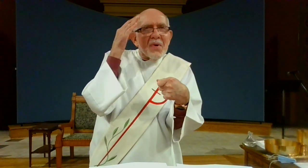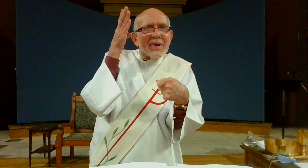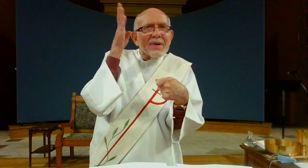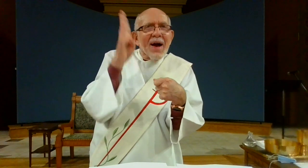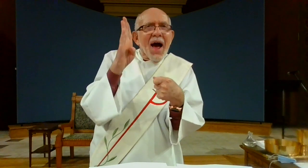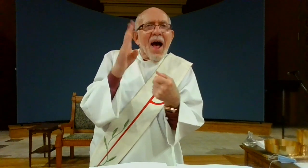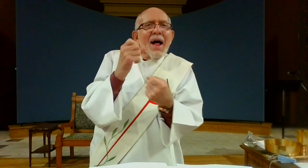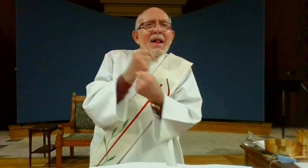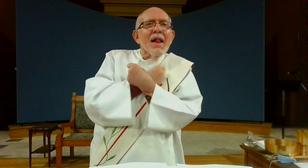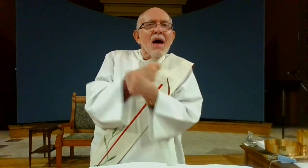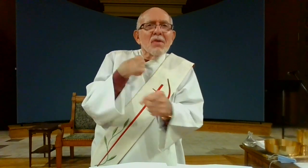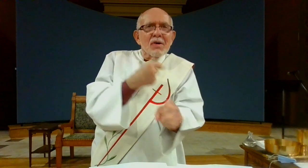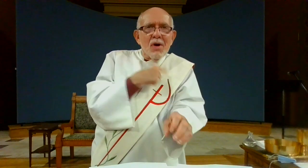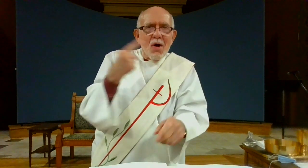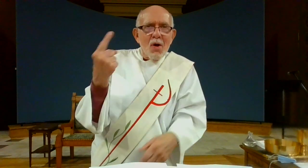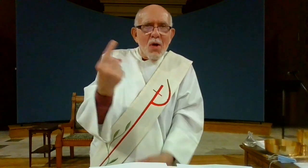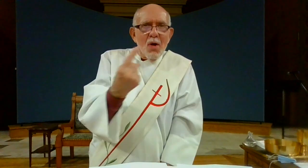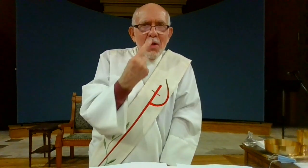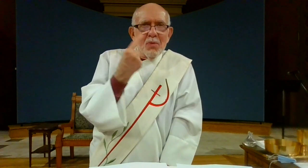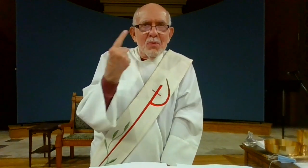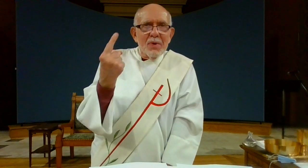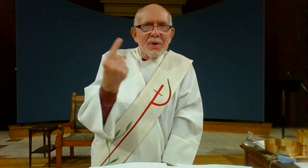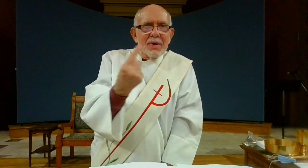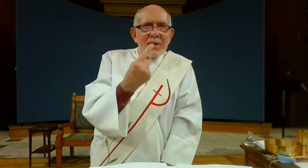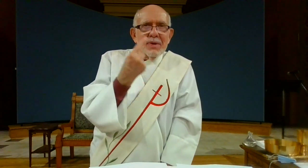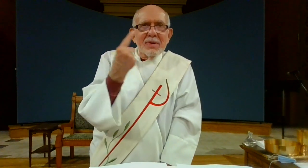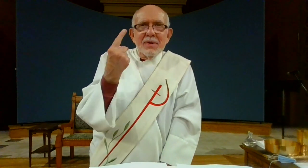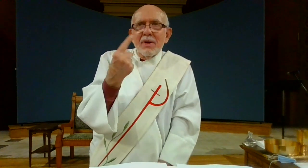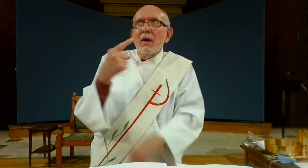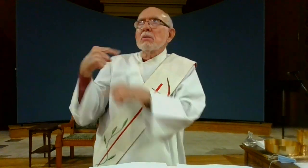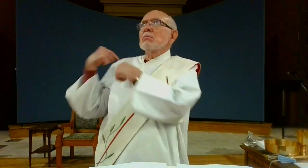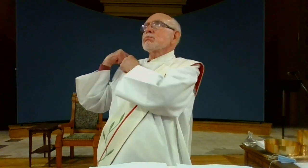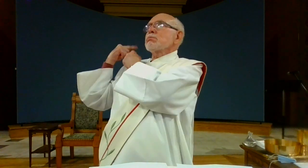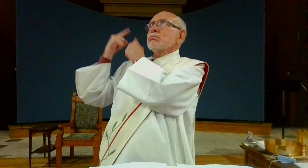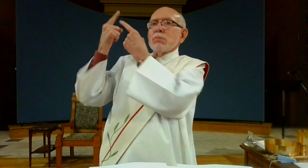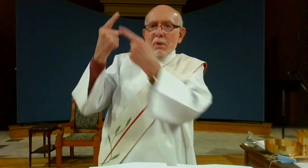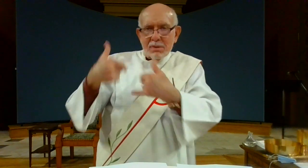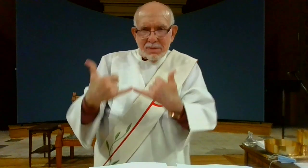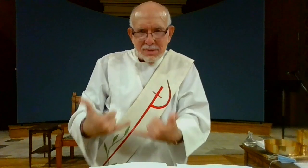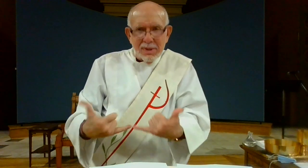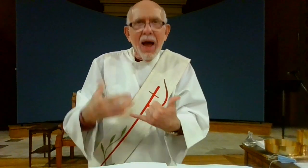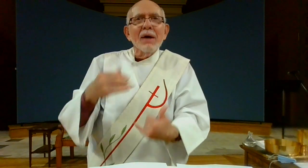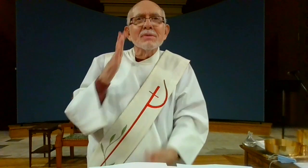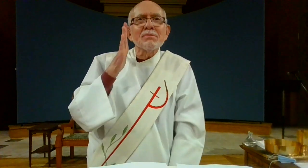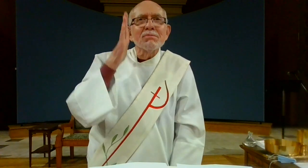the knowledge that god loves us always and has always loved us